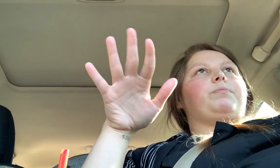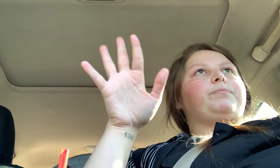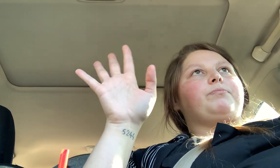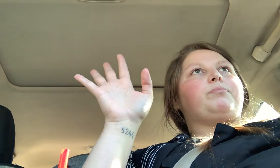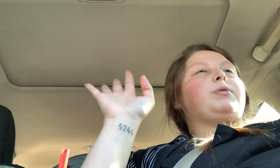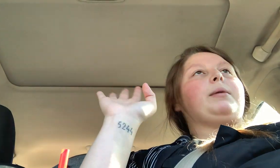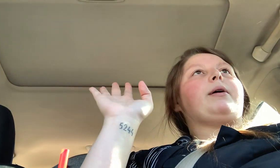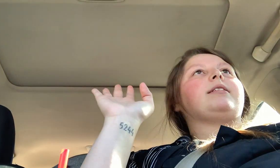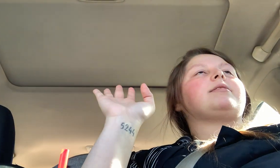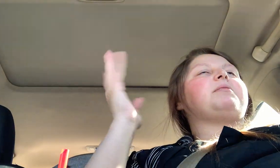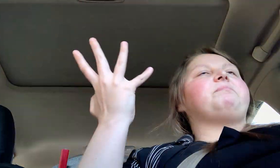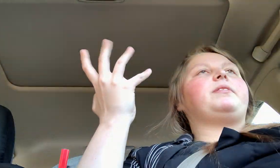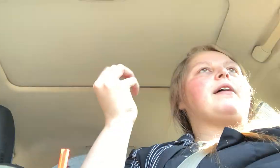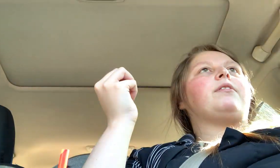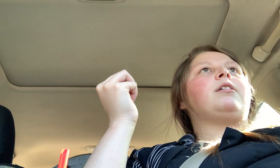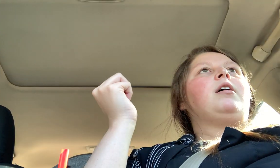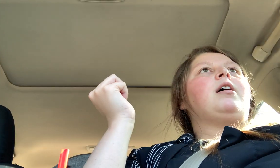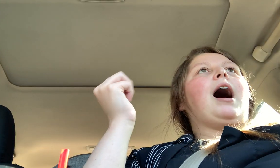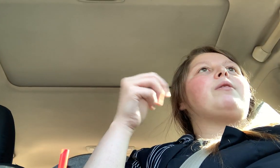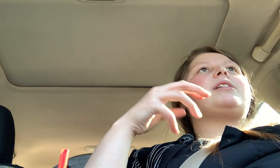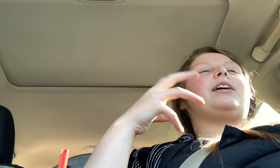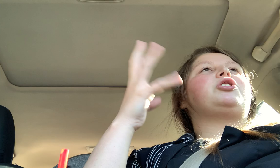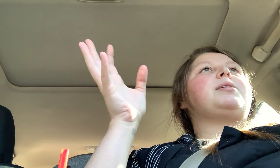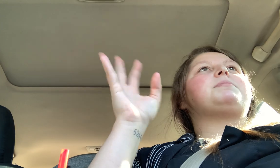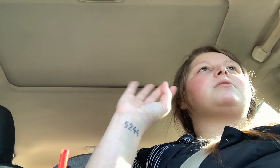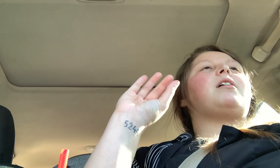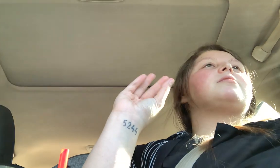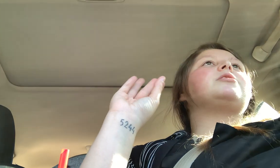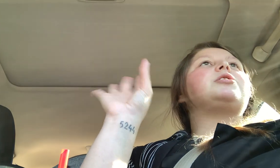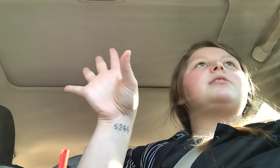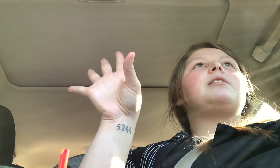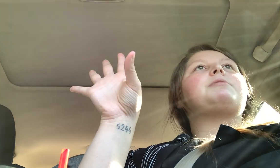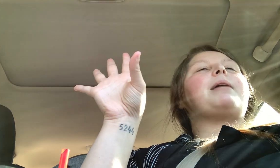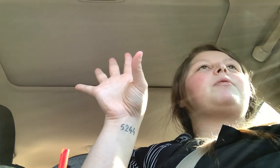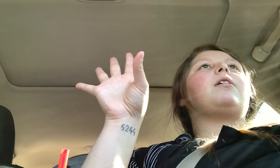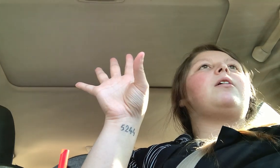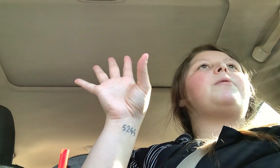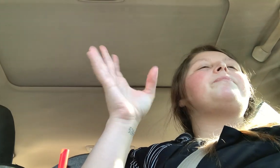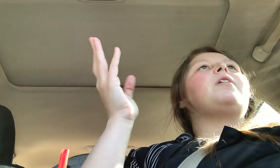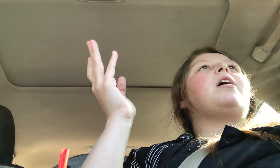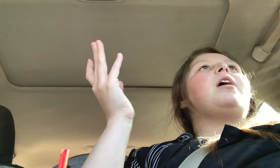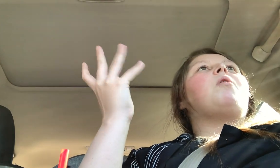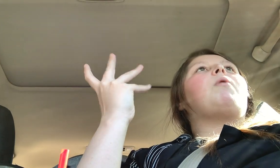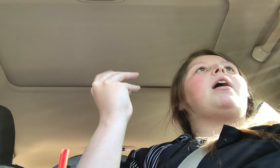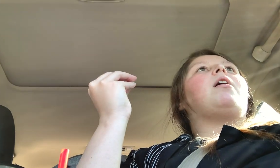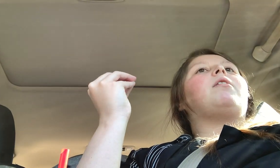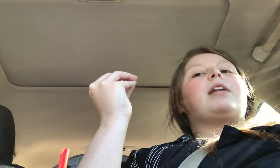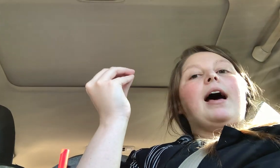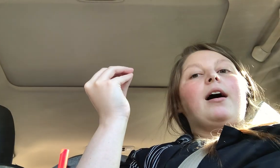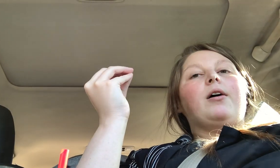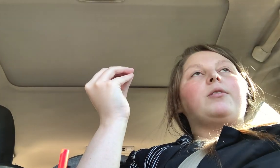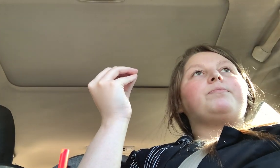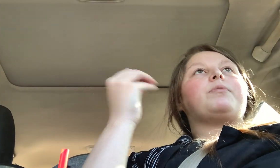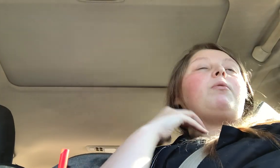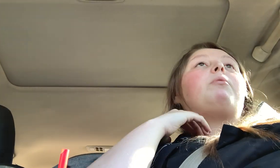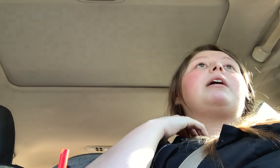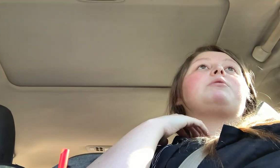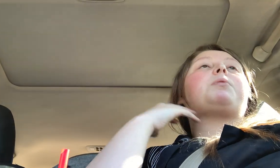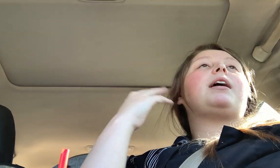pre-pregnancy. Never. I was like a chips and salsa cheese dip type girl. Well now, well, when I was pregnant,